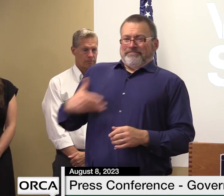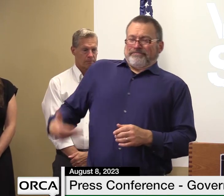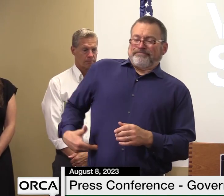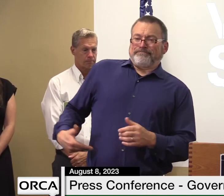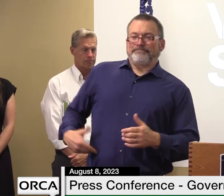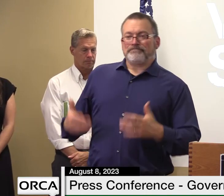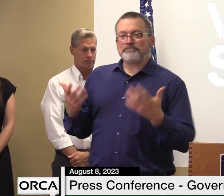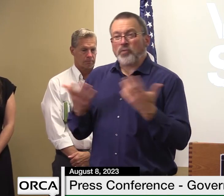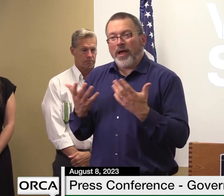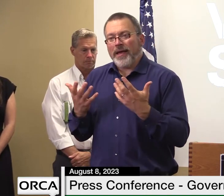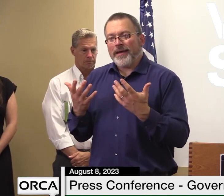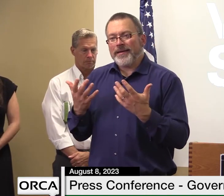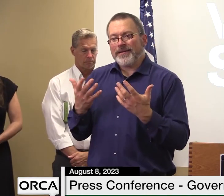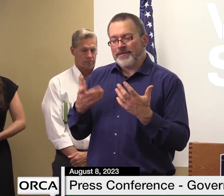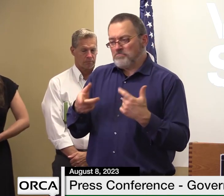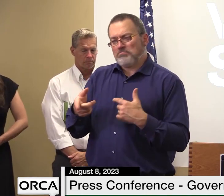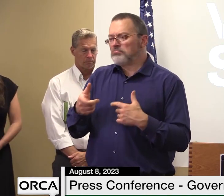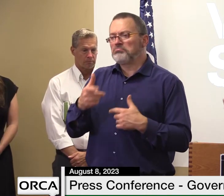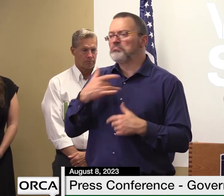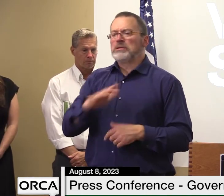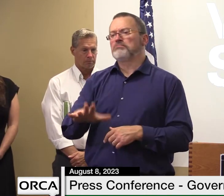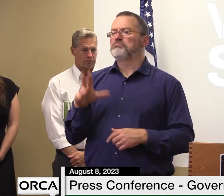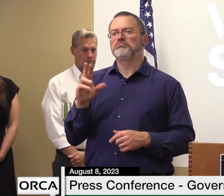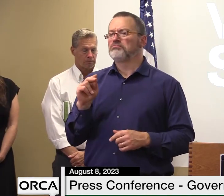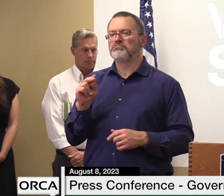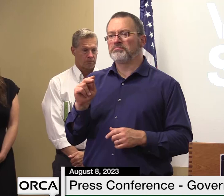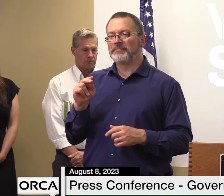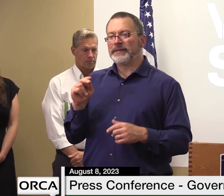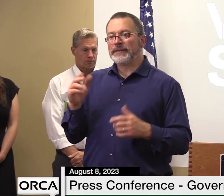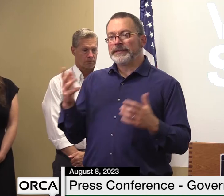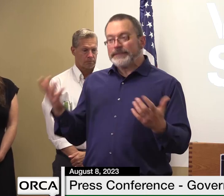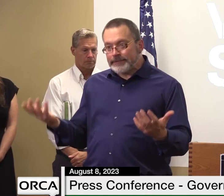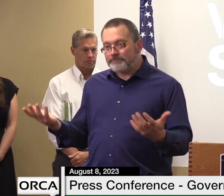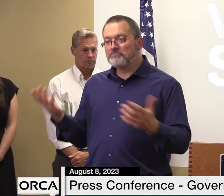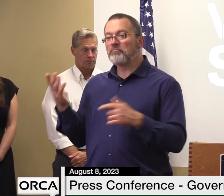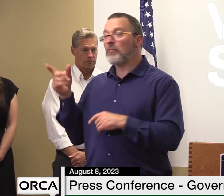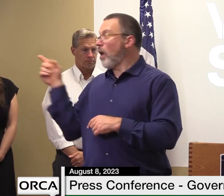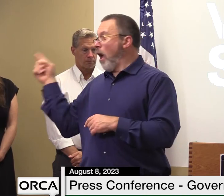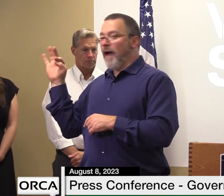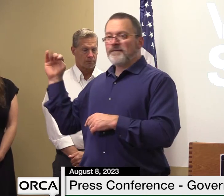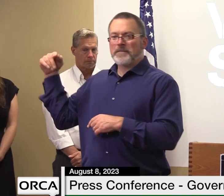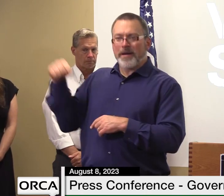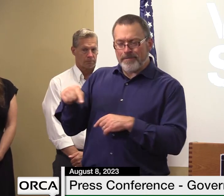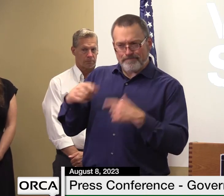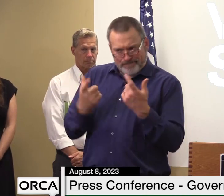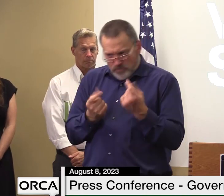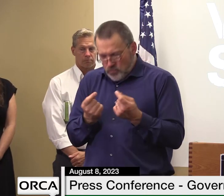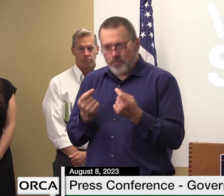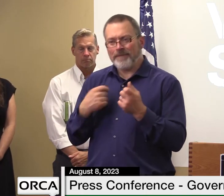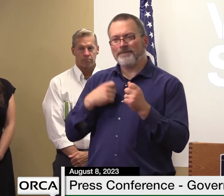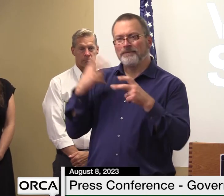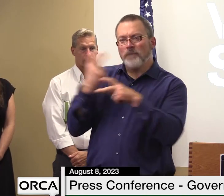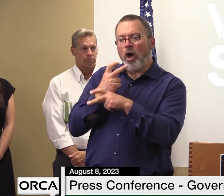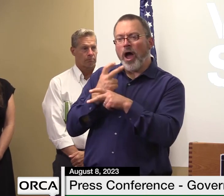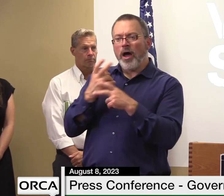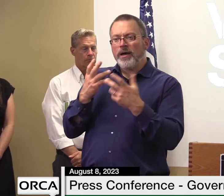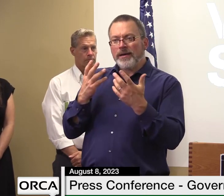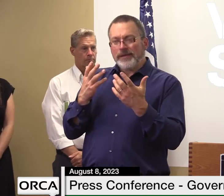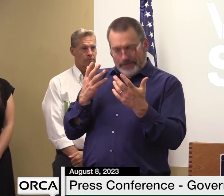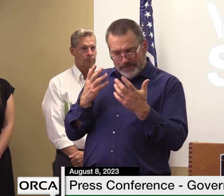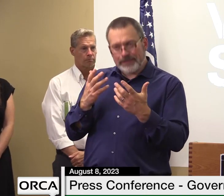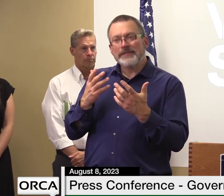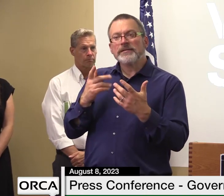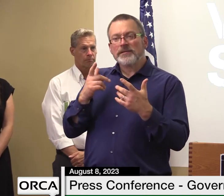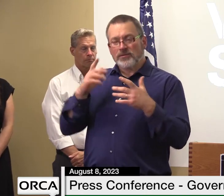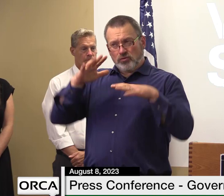but by fema standards we have to contain this and end it sometime and we may have to seek another